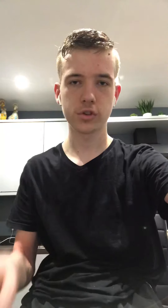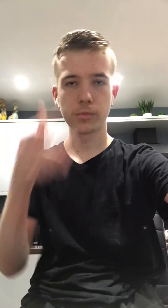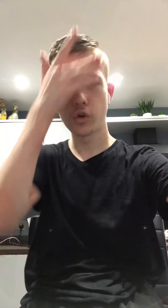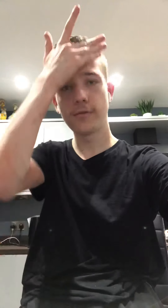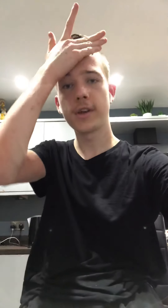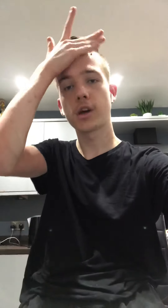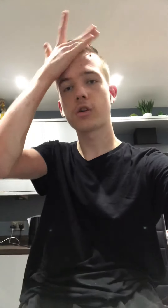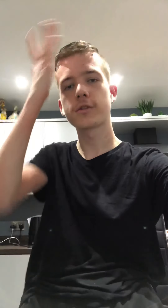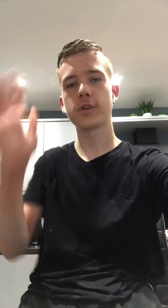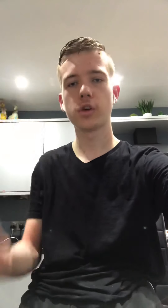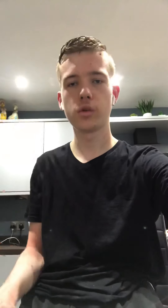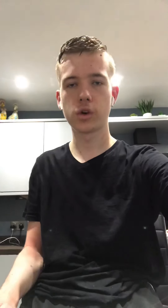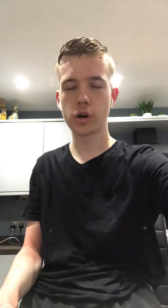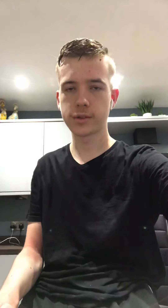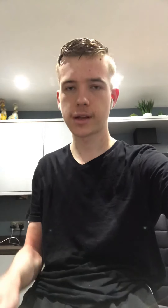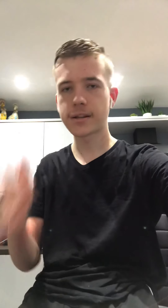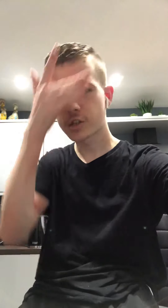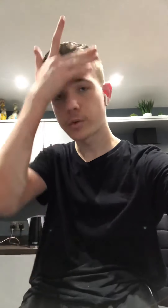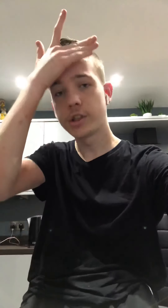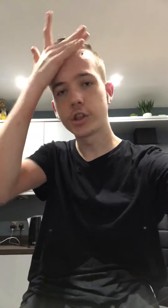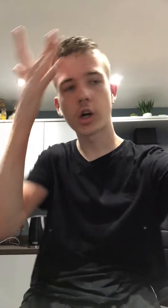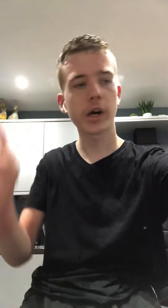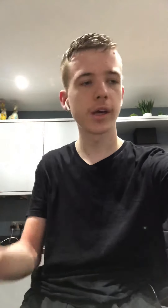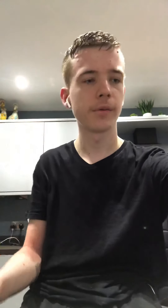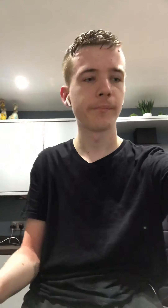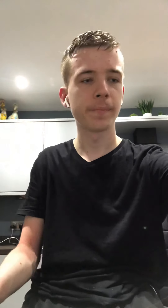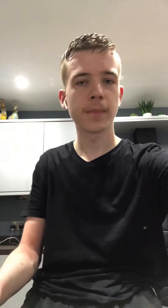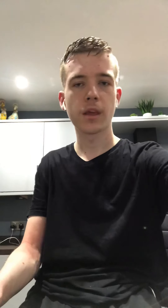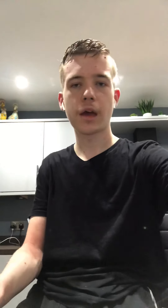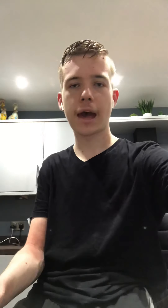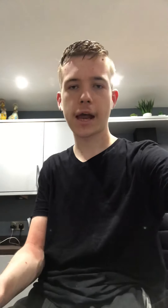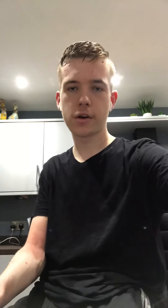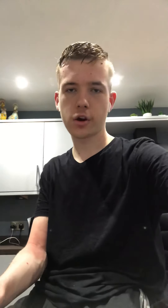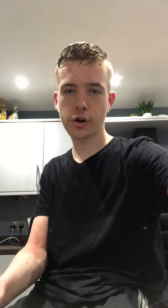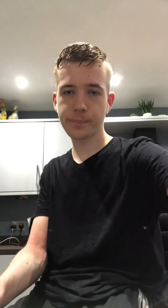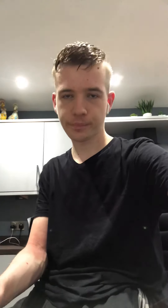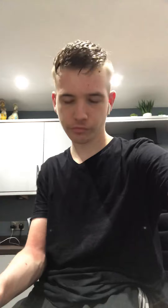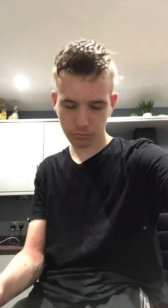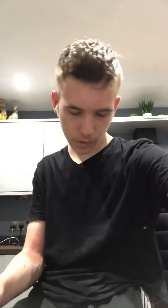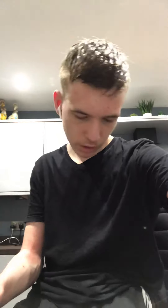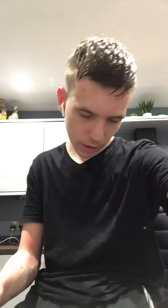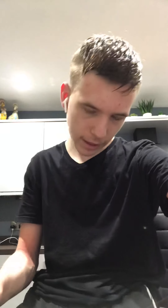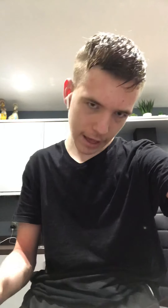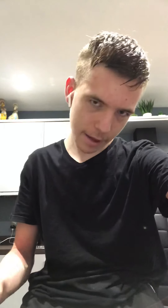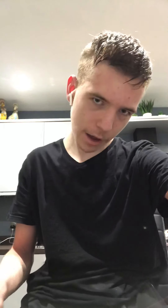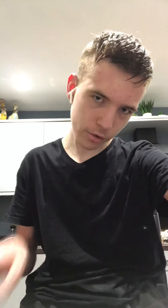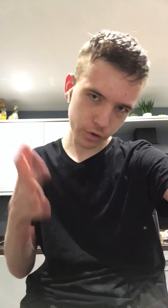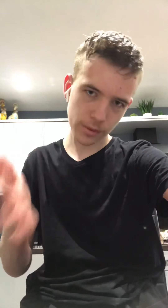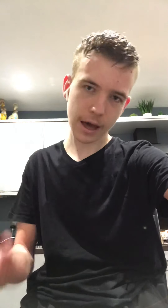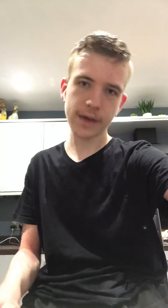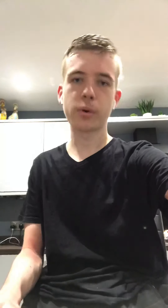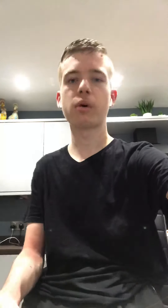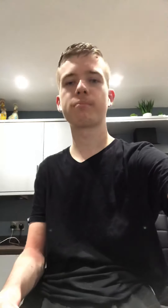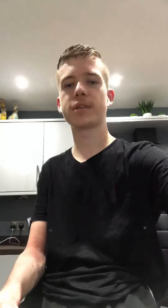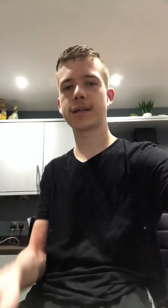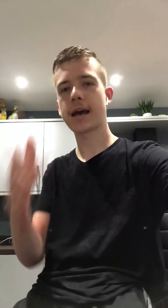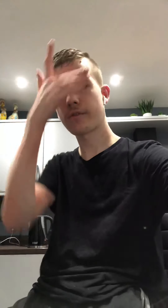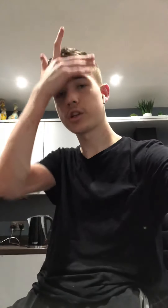some new videos for you girls and lads to enjoy and I'll do that if I'm not busy having a